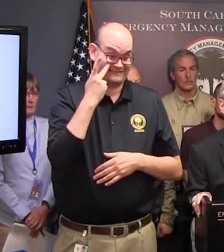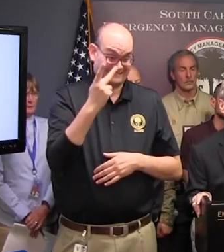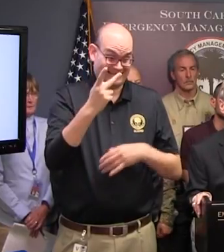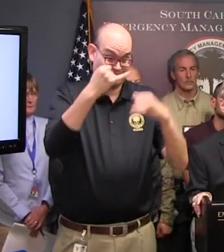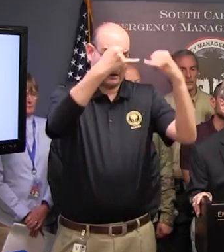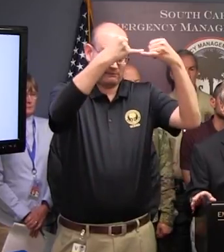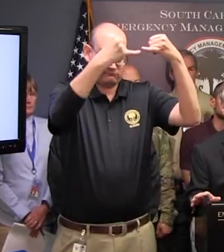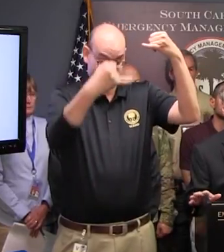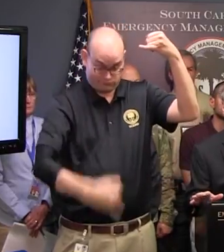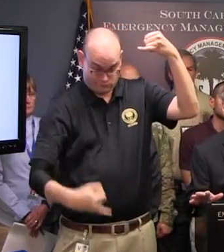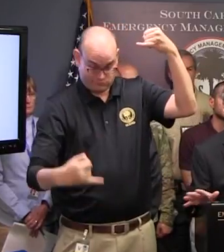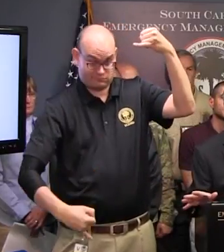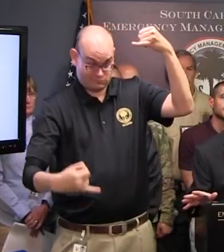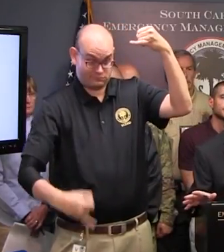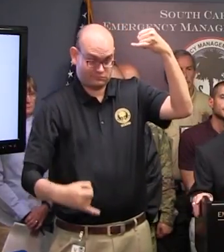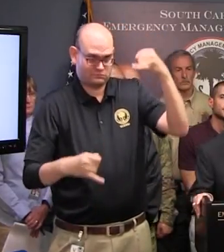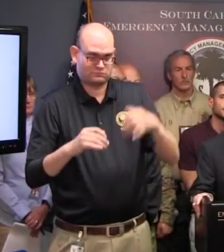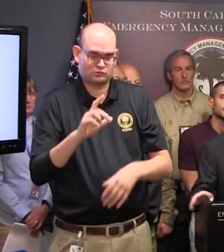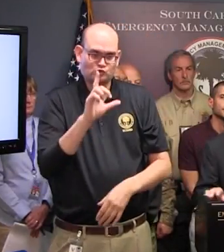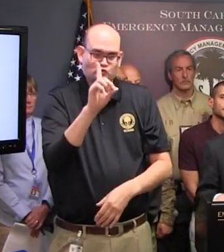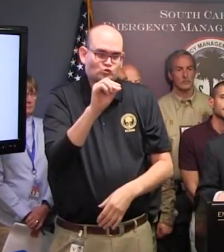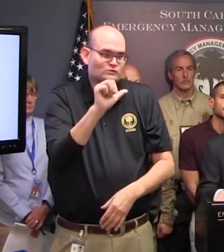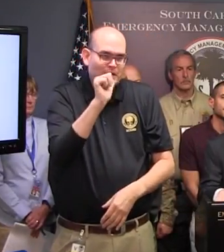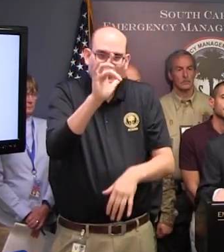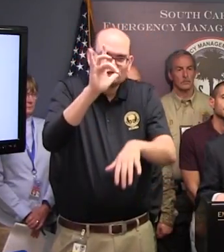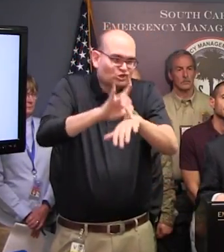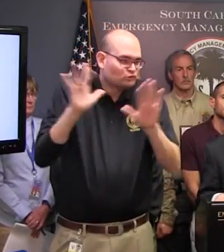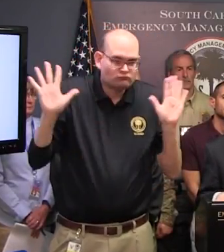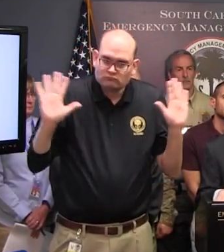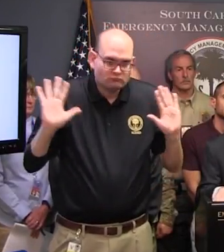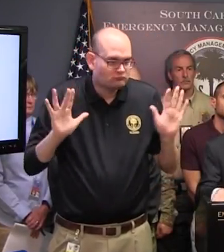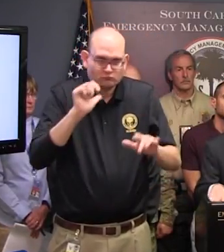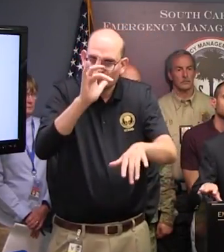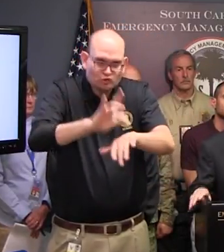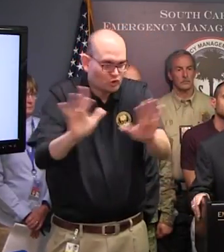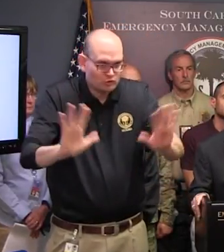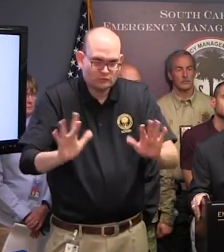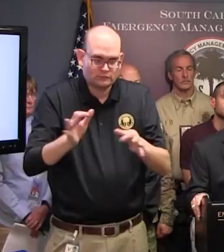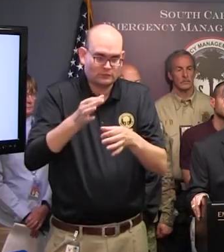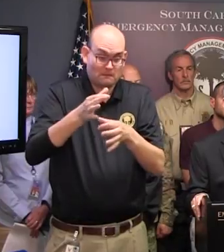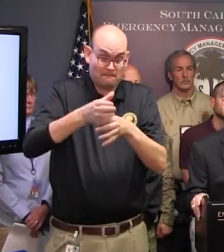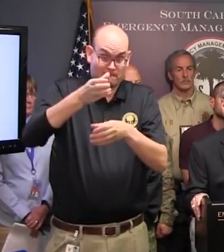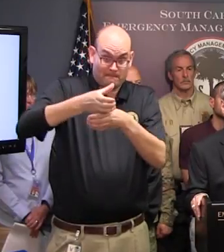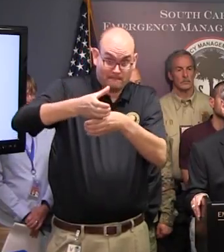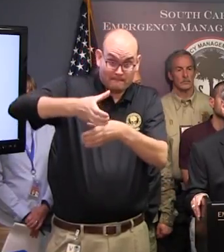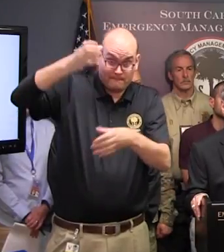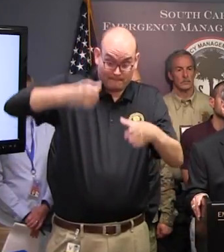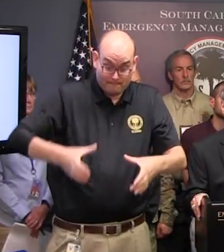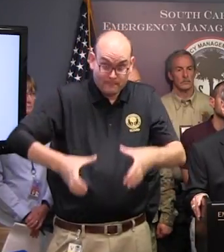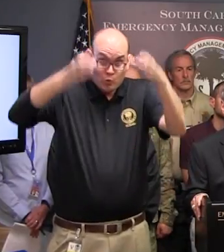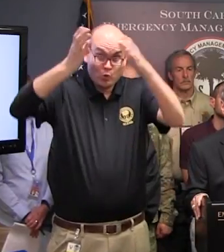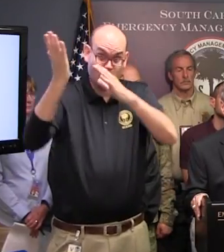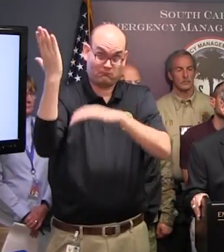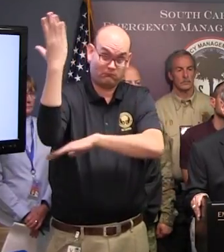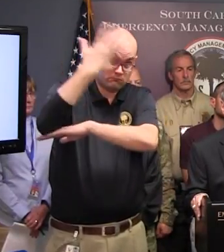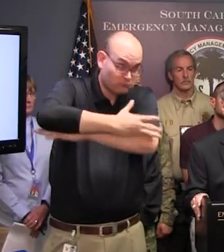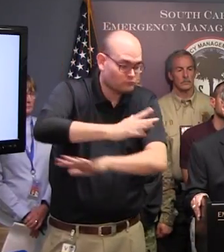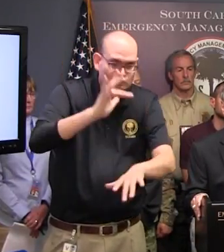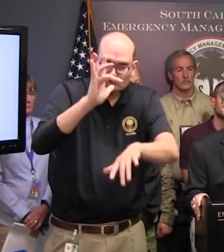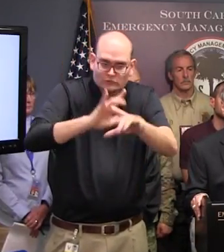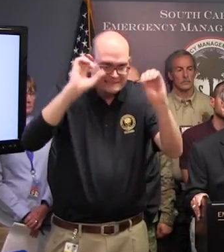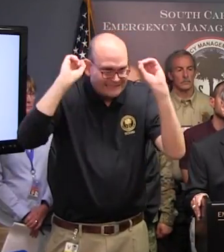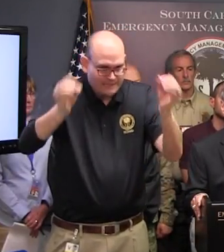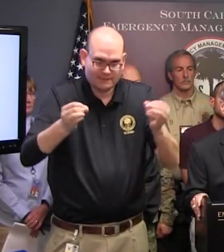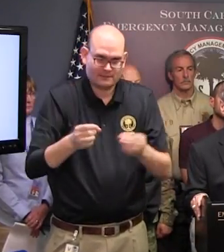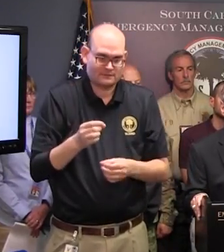it because if you see a downed line, don't go near it because you don't know whether it's a power line or a telephone line or what it is. So you need to stay